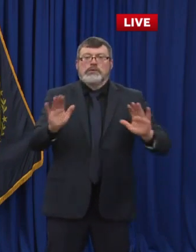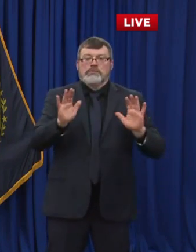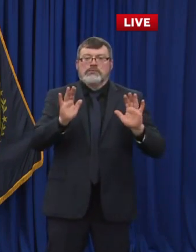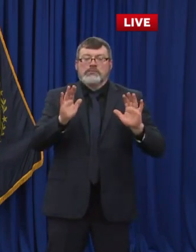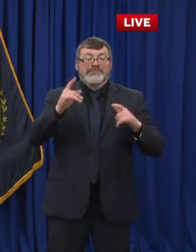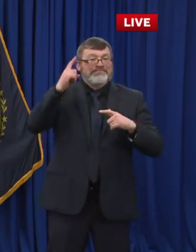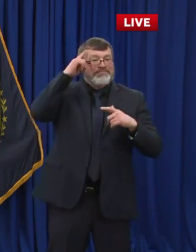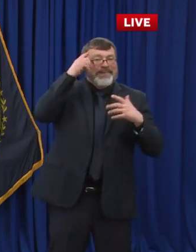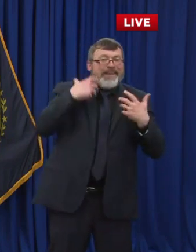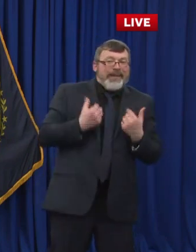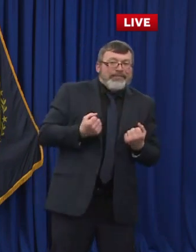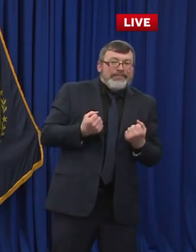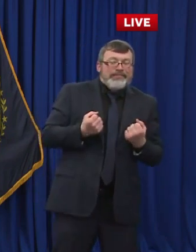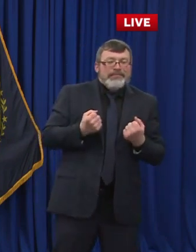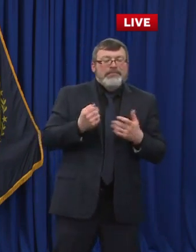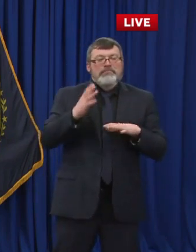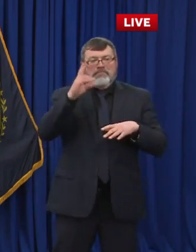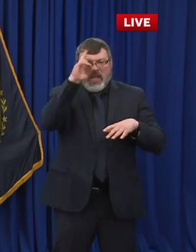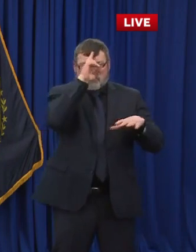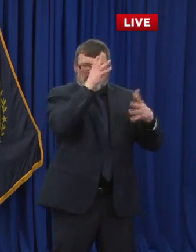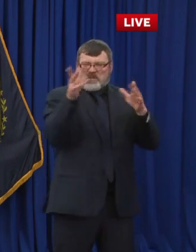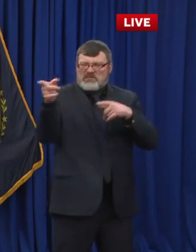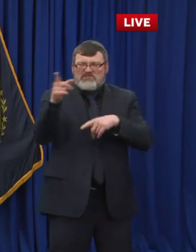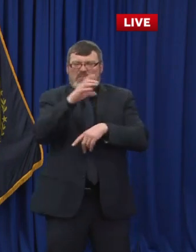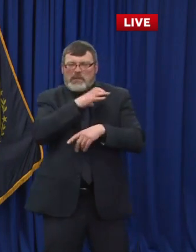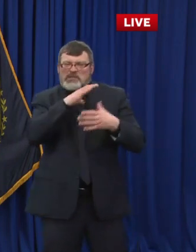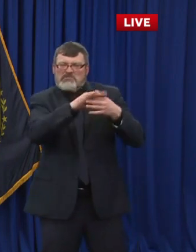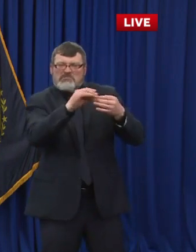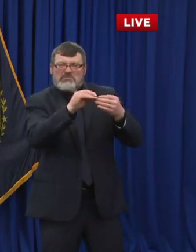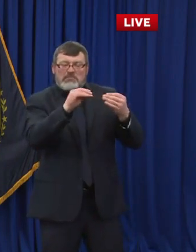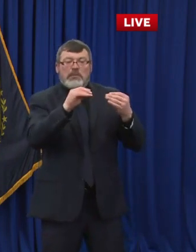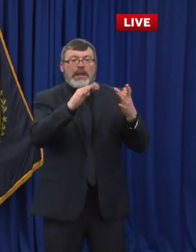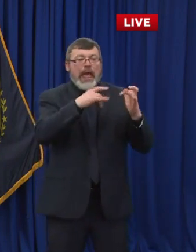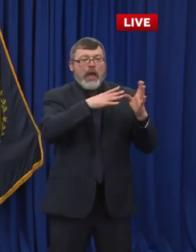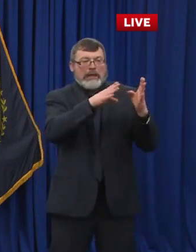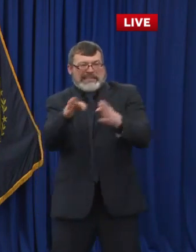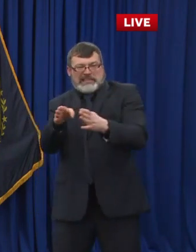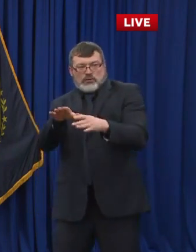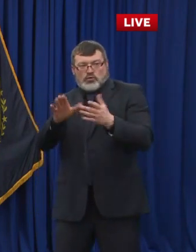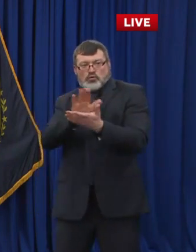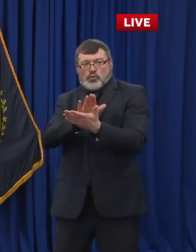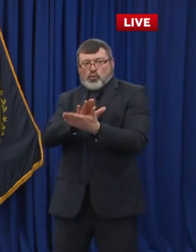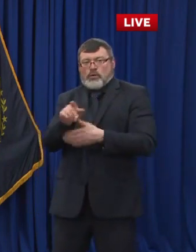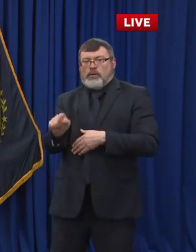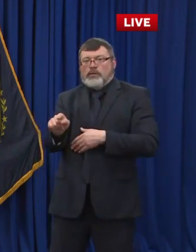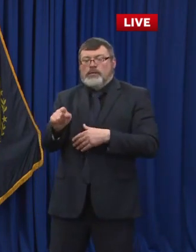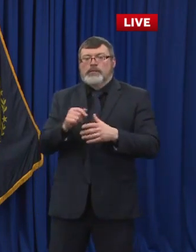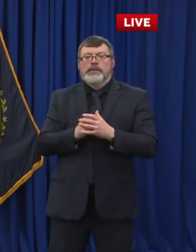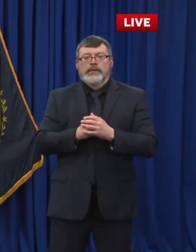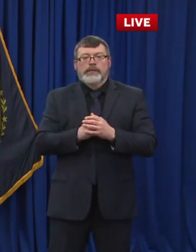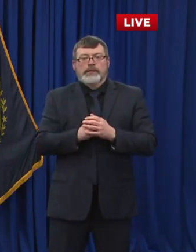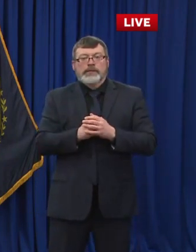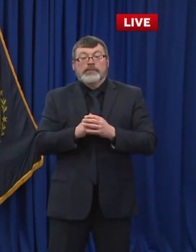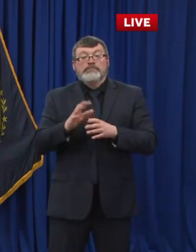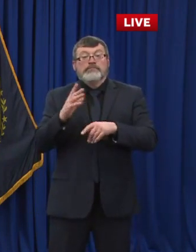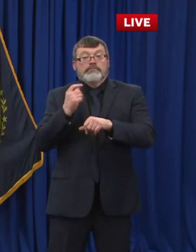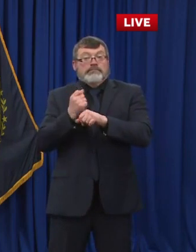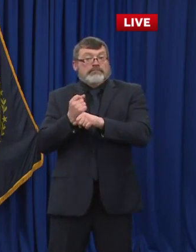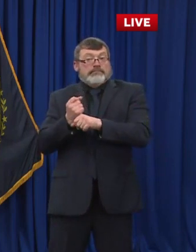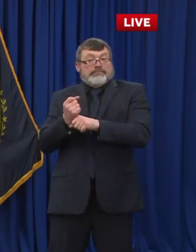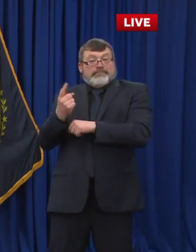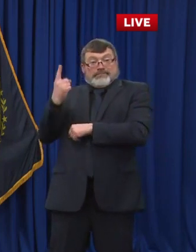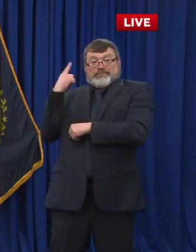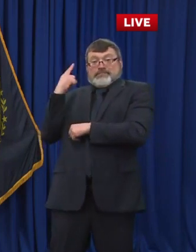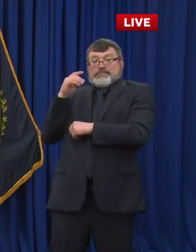so on March 16th, a year ago, it's unbelievable to think that we're almost a year into this whole this whole pandemic on March